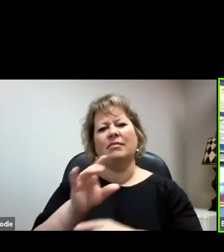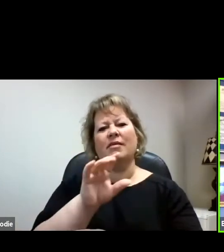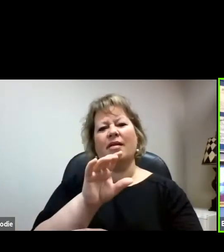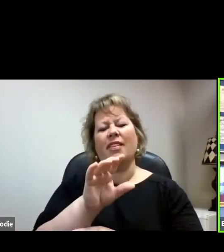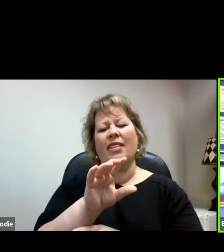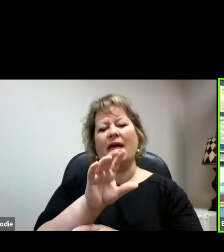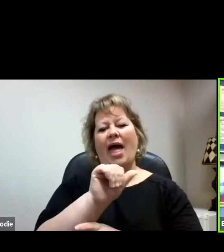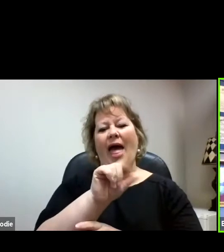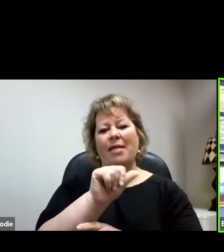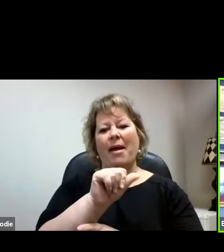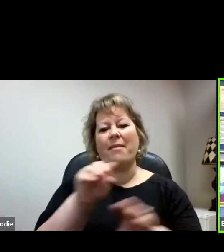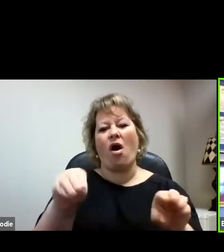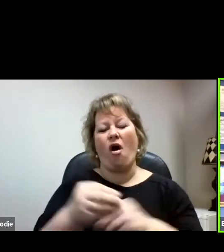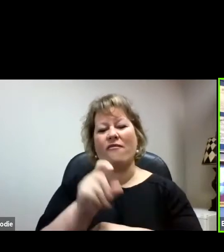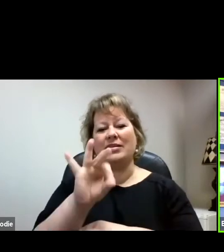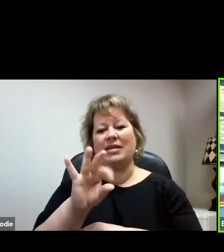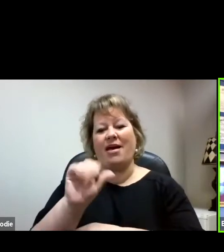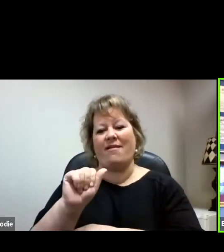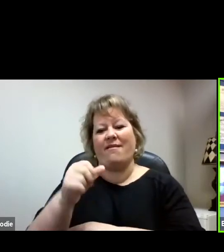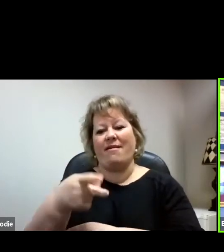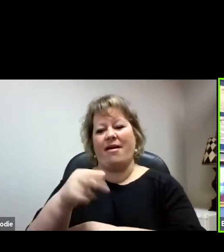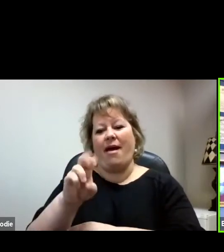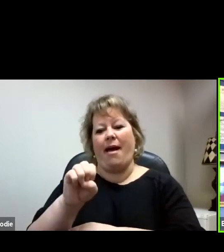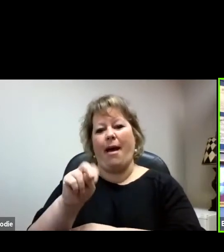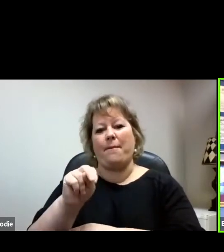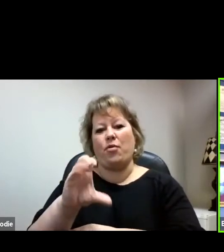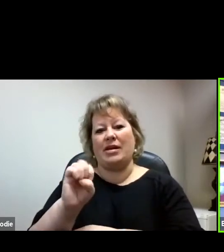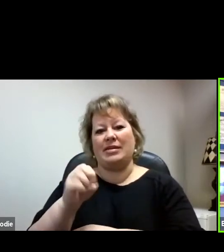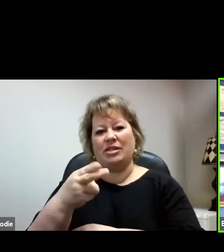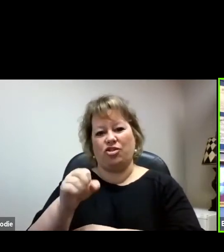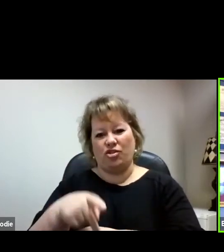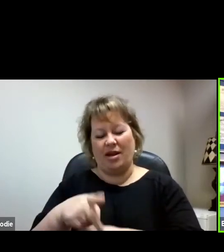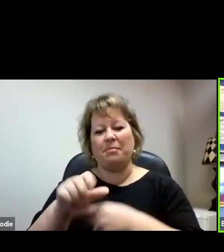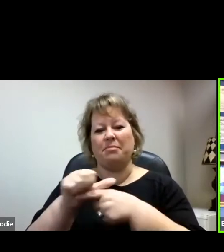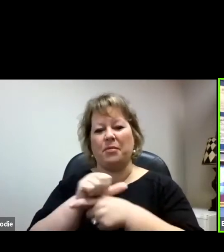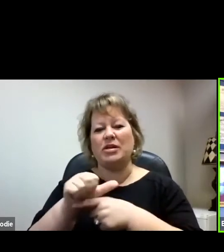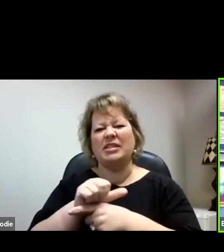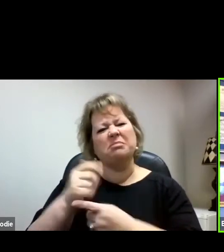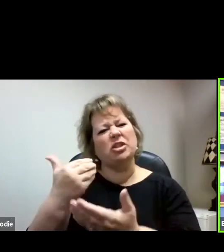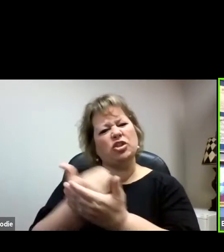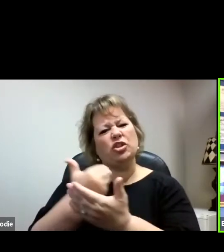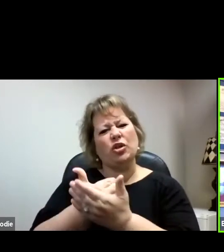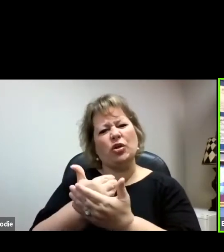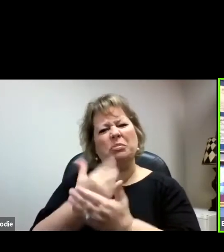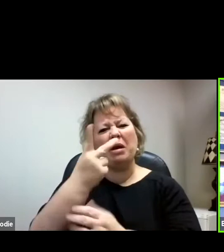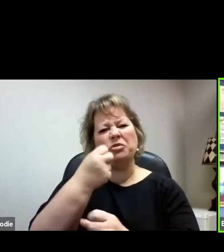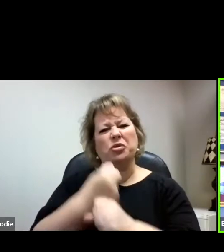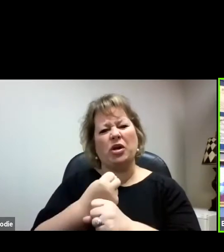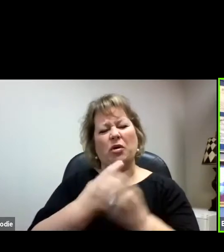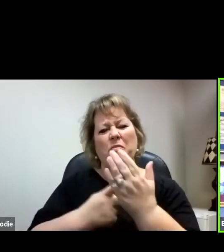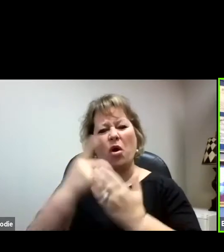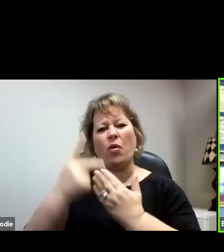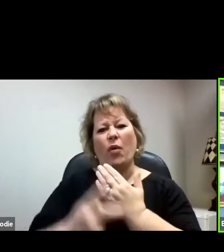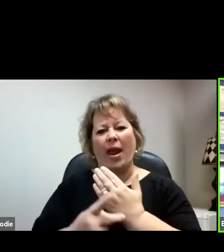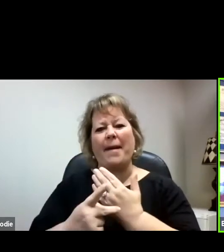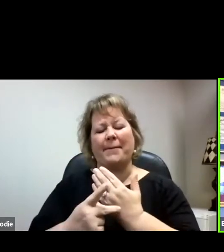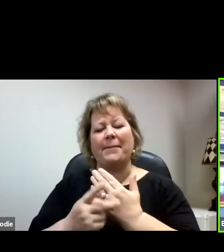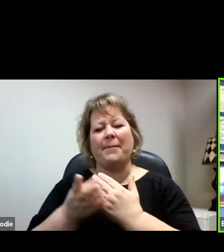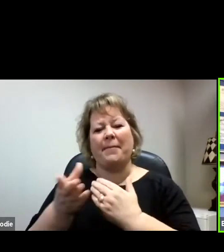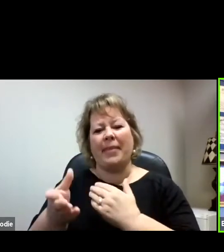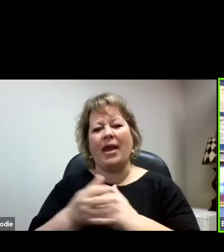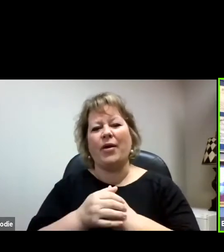Apprenticeship. We have not, it's new, a couple of years now, been in position,